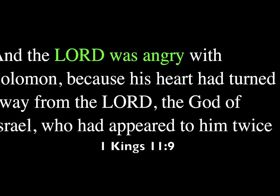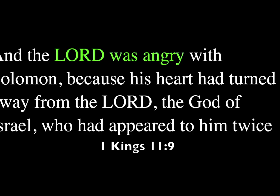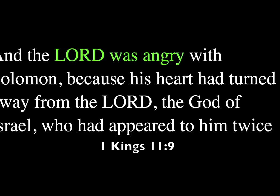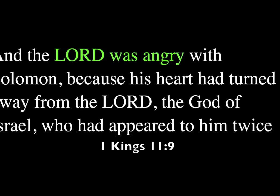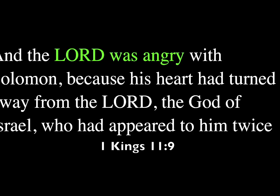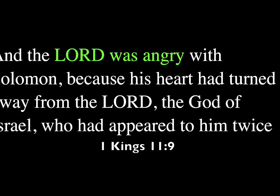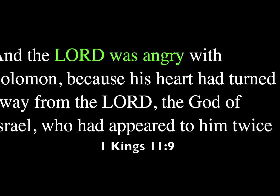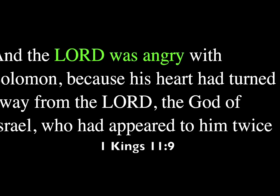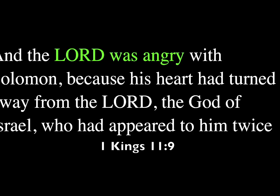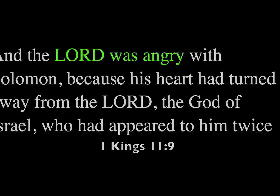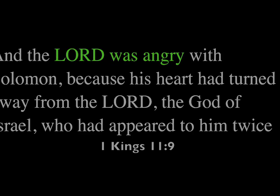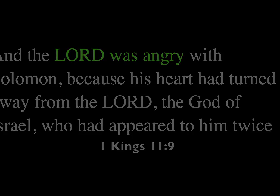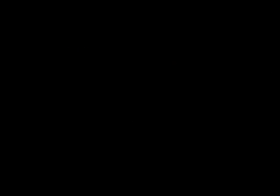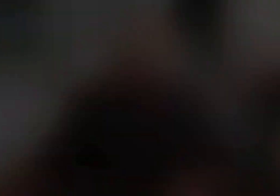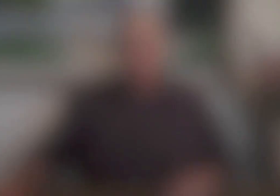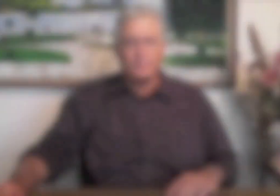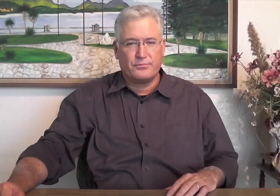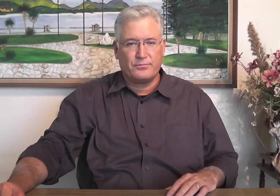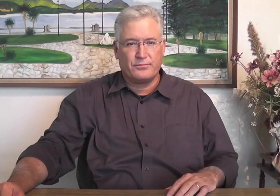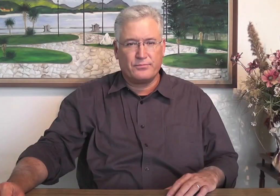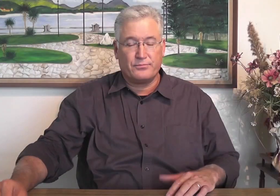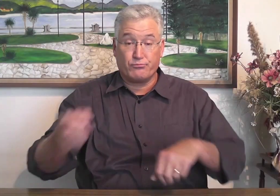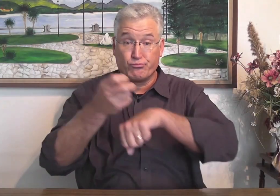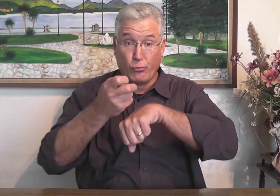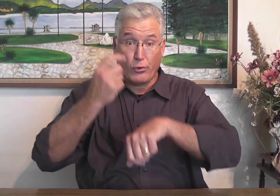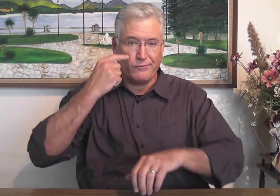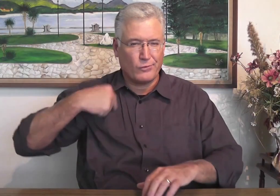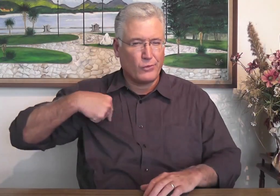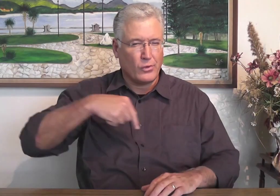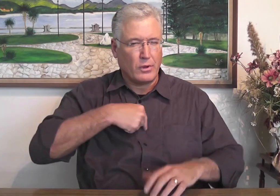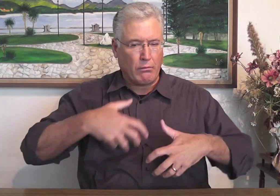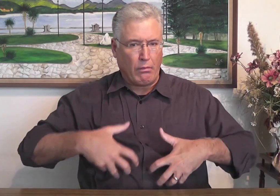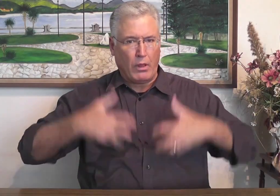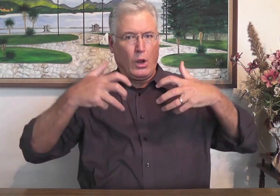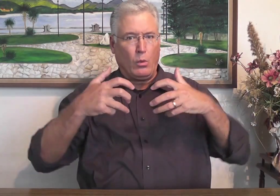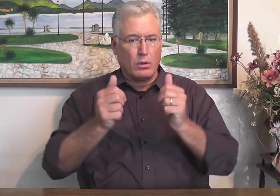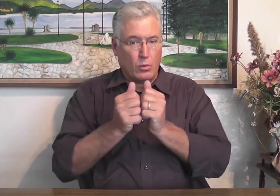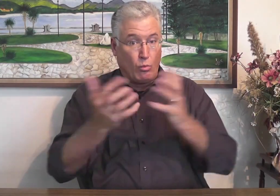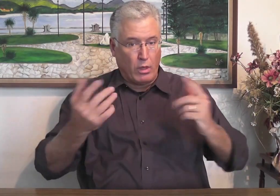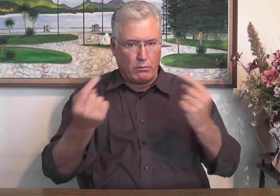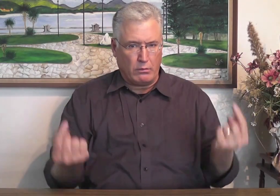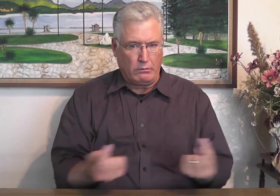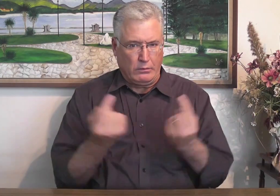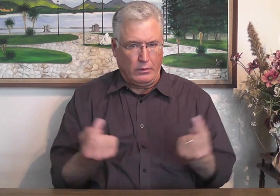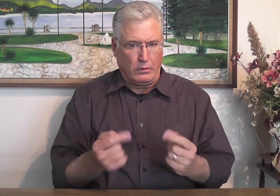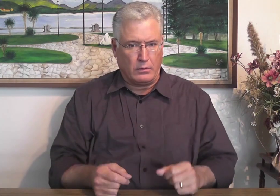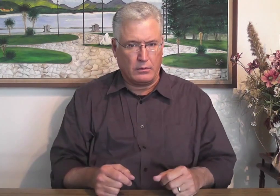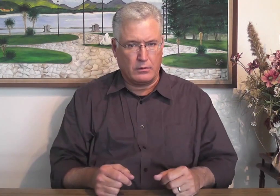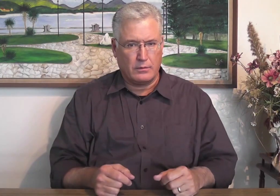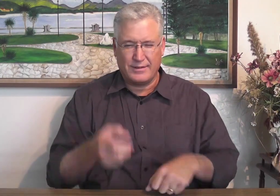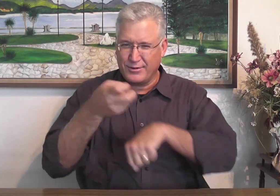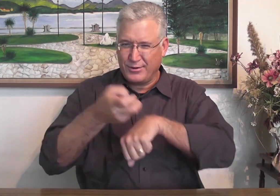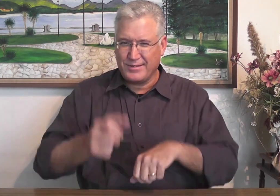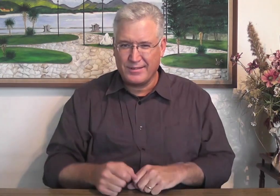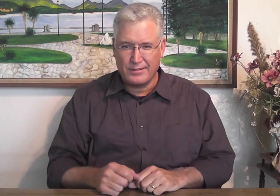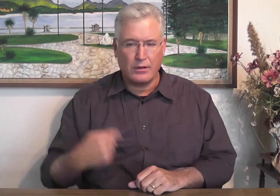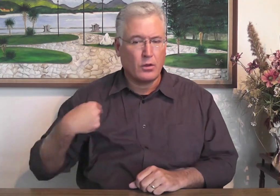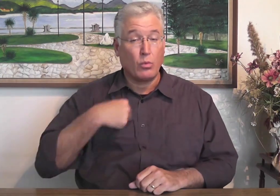from the Lord, the God of Israel, who had appeared to him twice. It's hard for us. With anger,